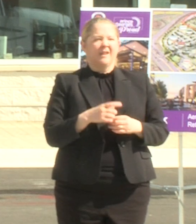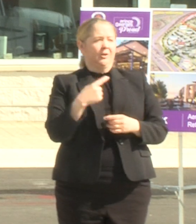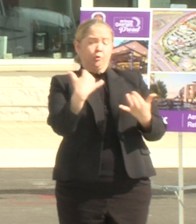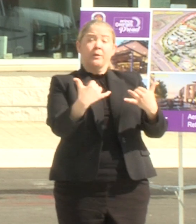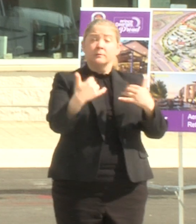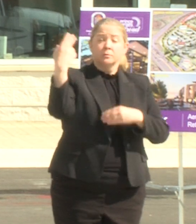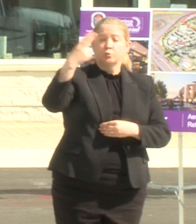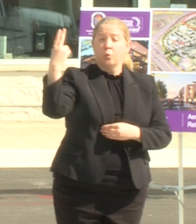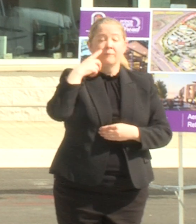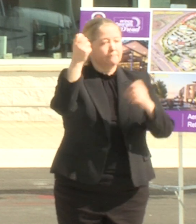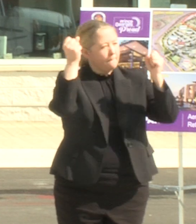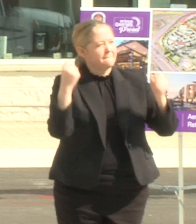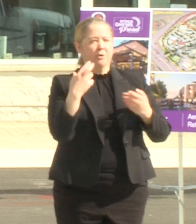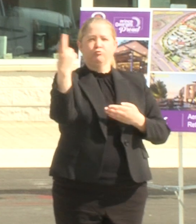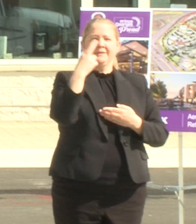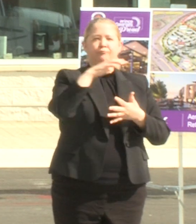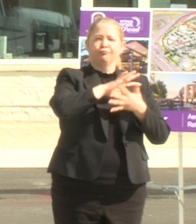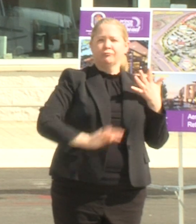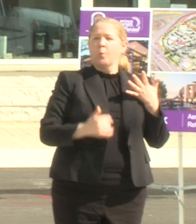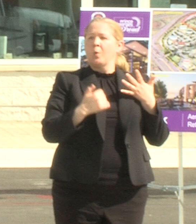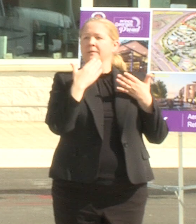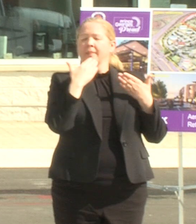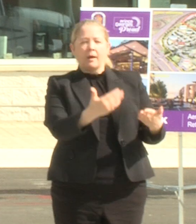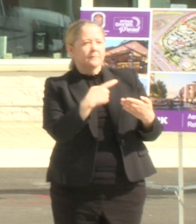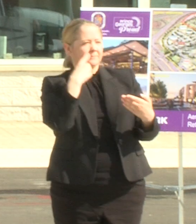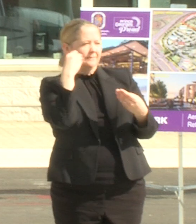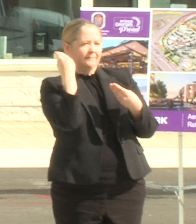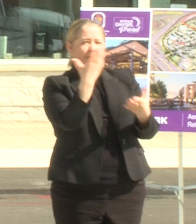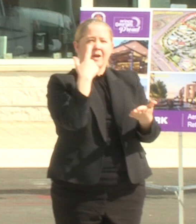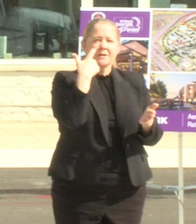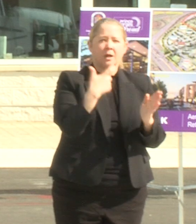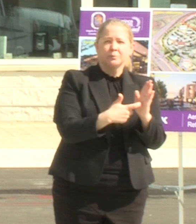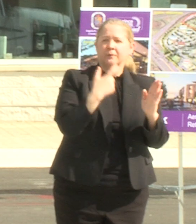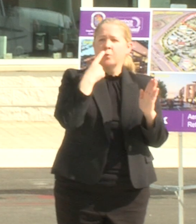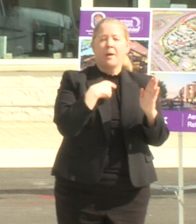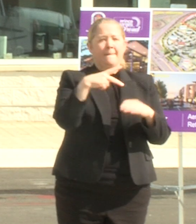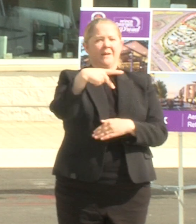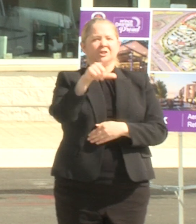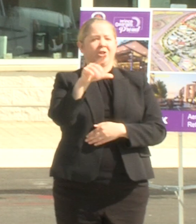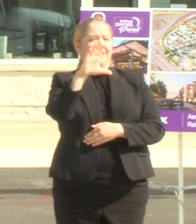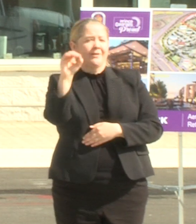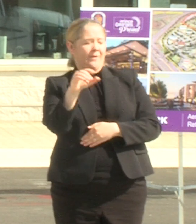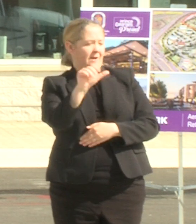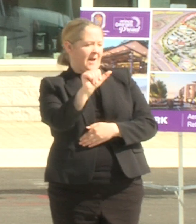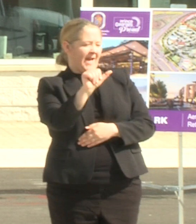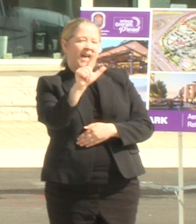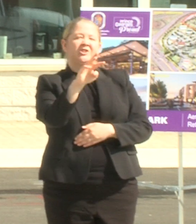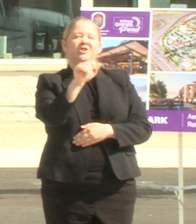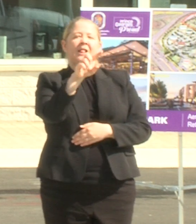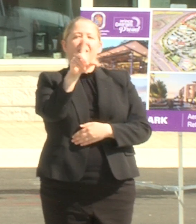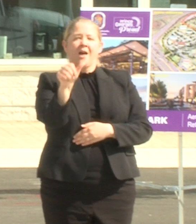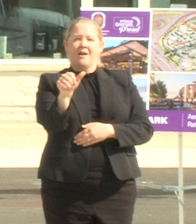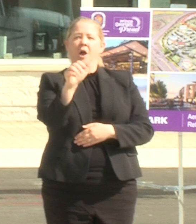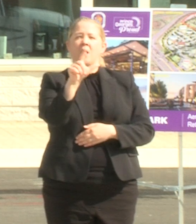historic for many reasons i want to thank and give acknowledgement to prince george's county executive angela also brooks who also